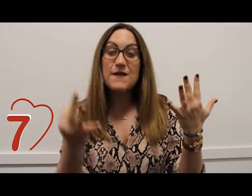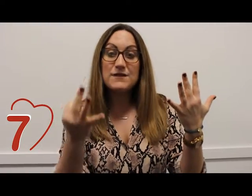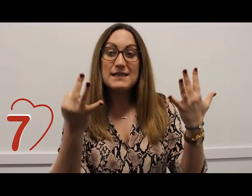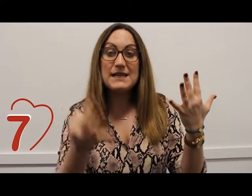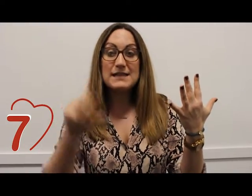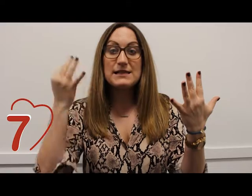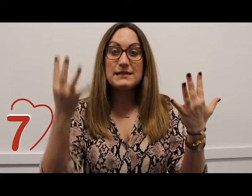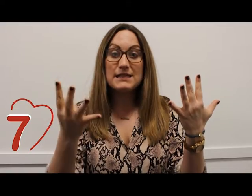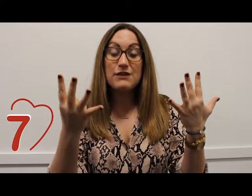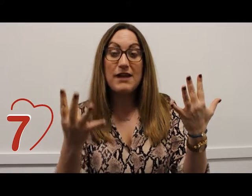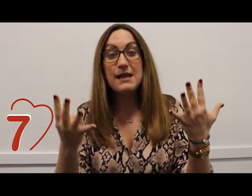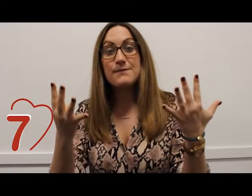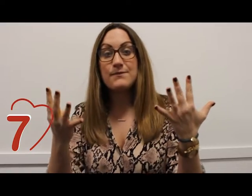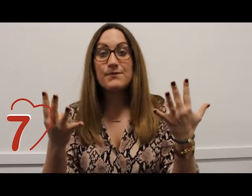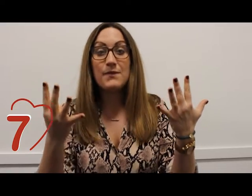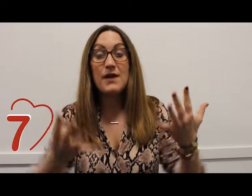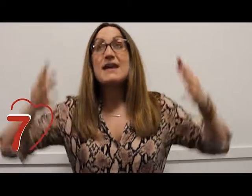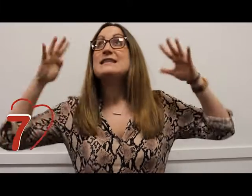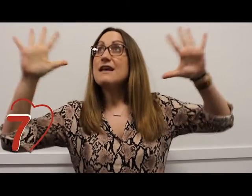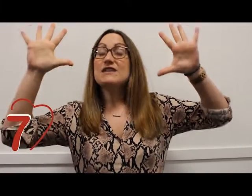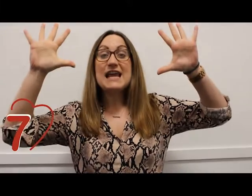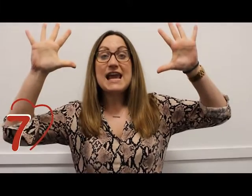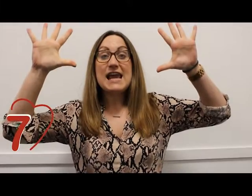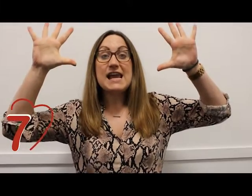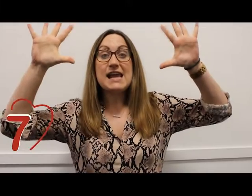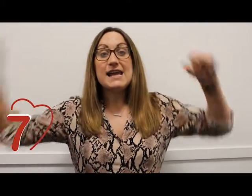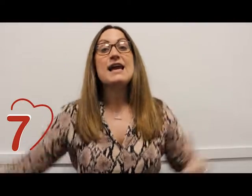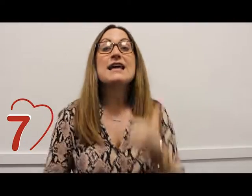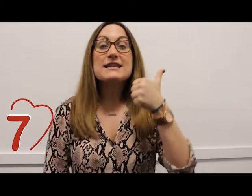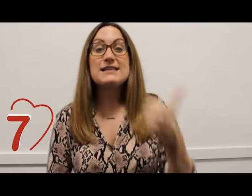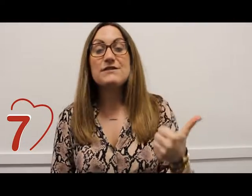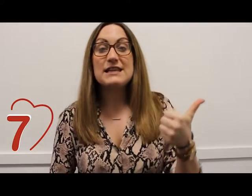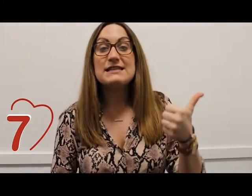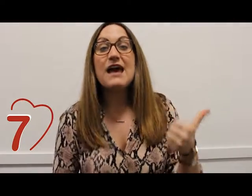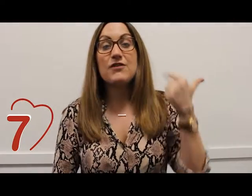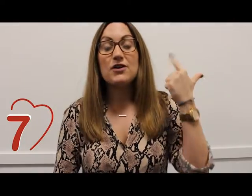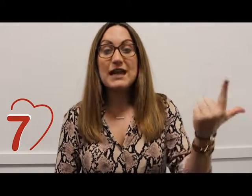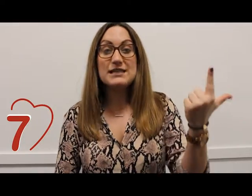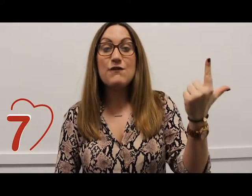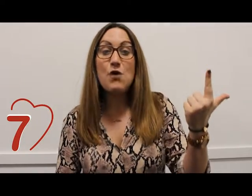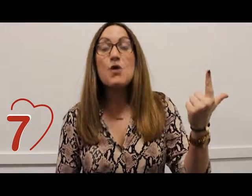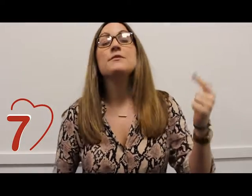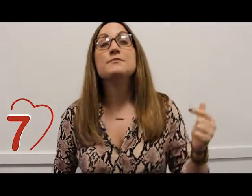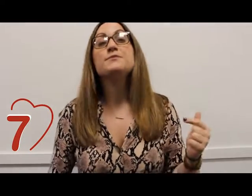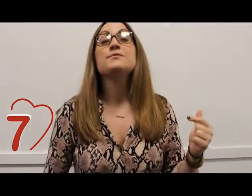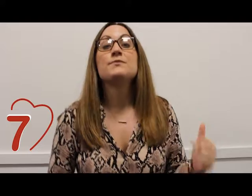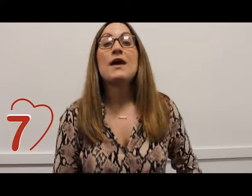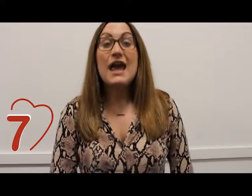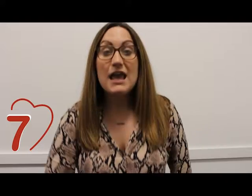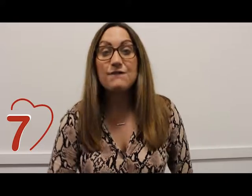56 56 56 63 63 70 77 84 if